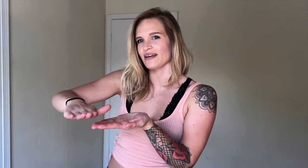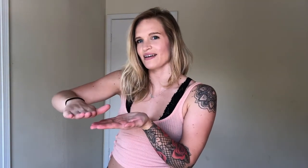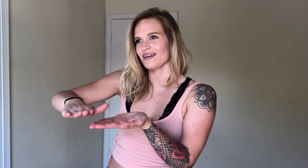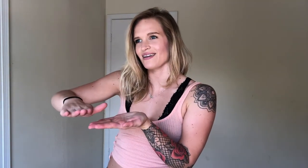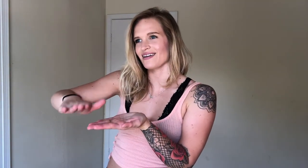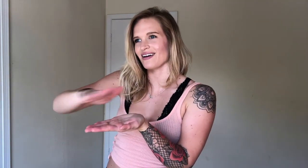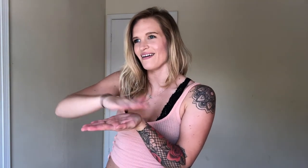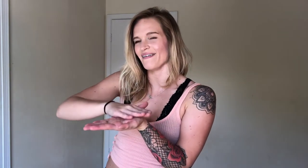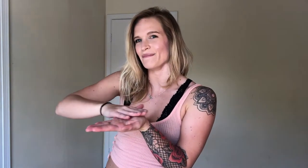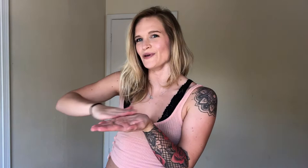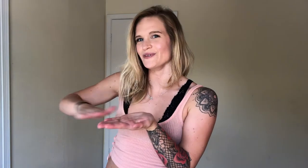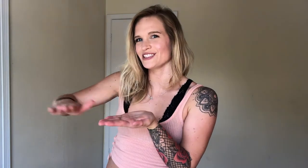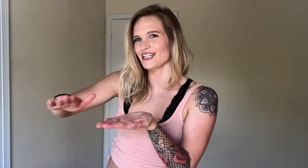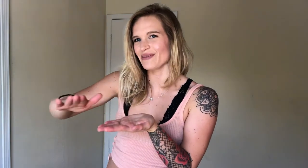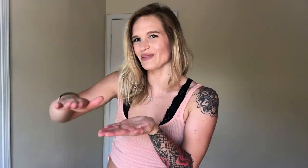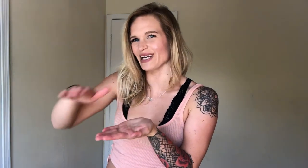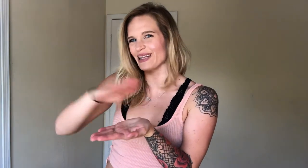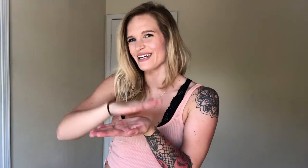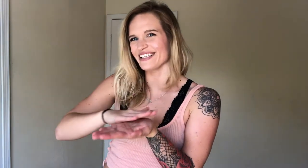a moon shape like that.